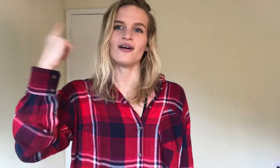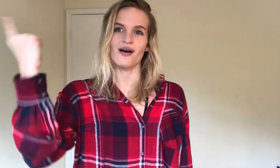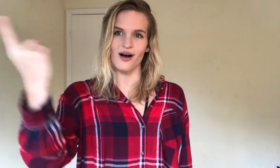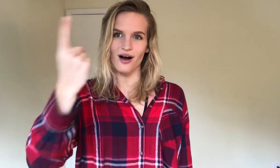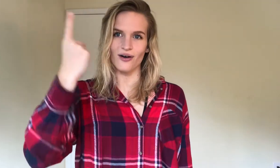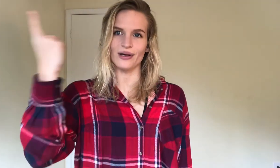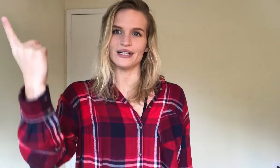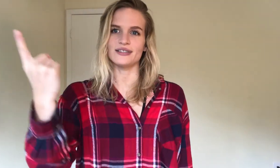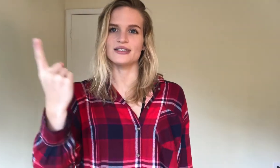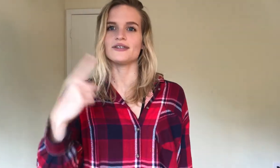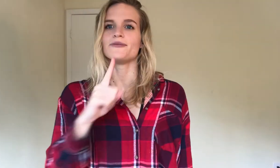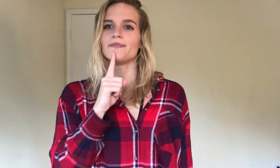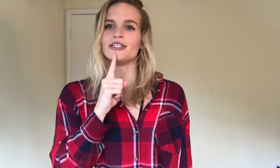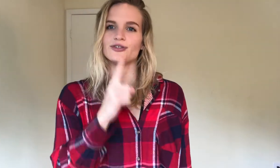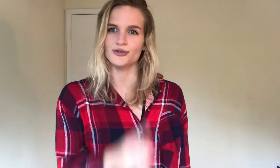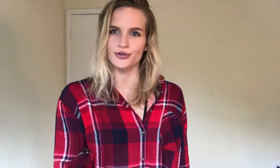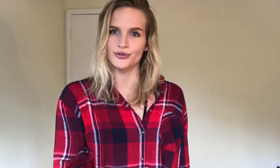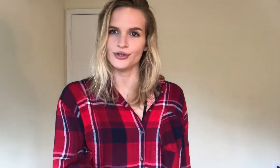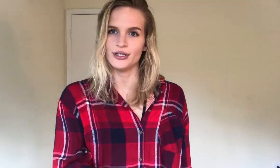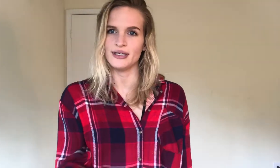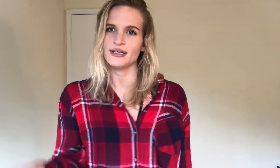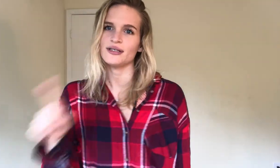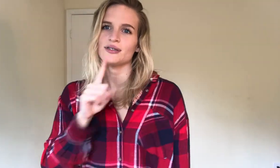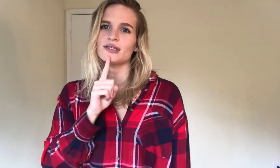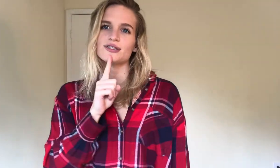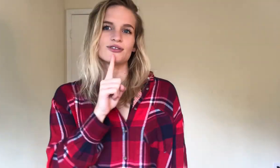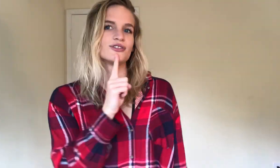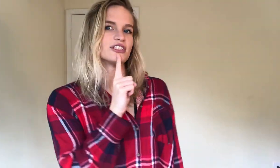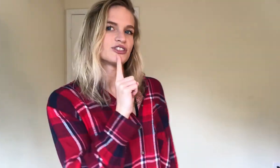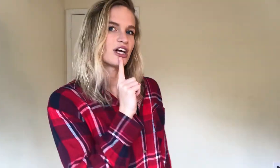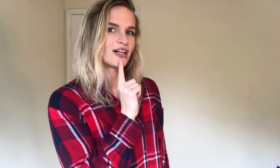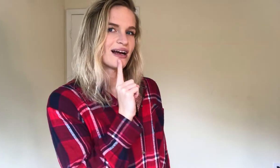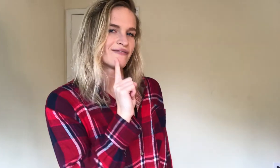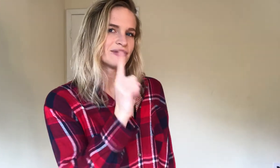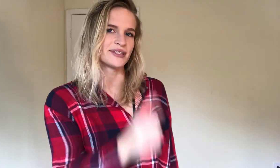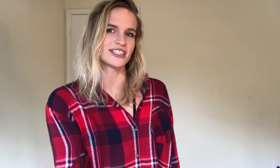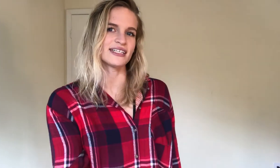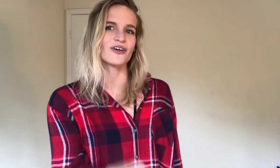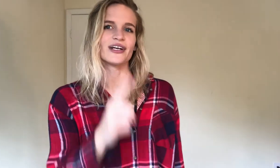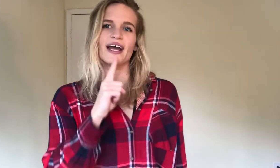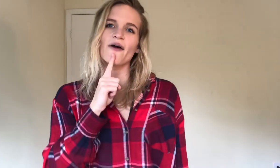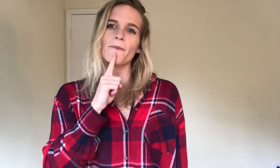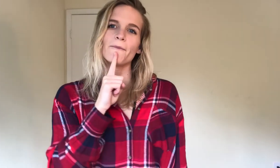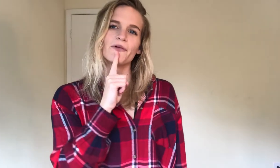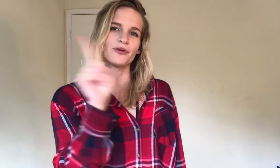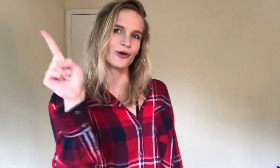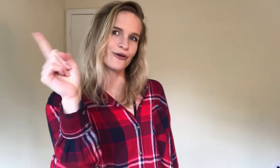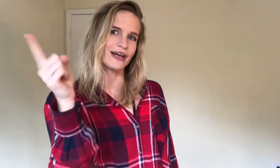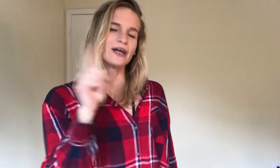always be true. True, you just draw a line from your chin going down, with your pointer finger.